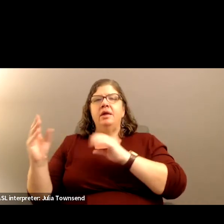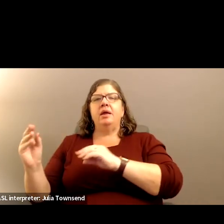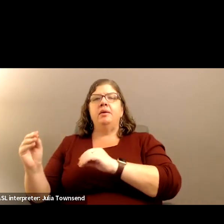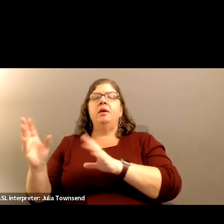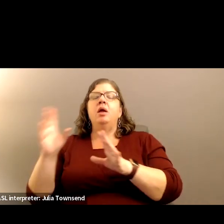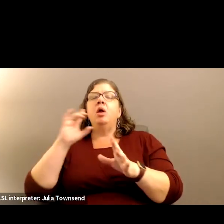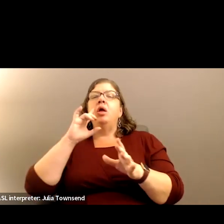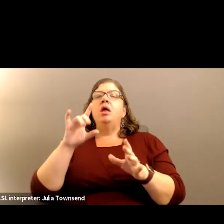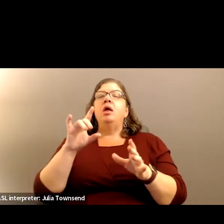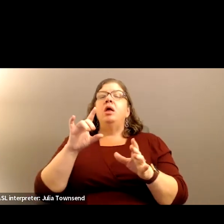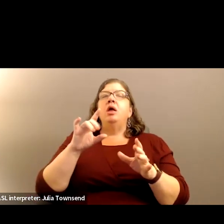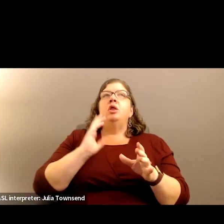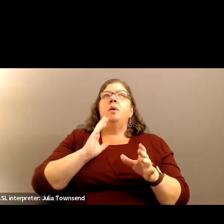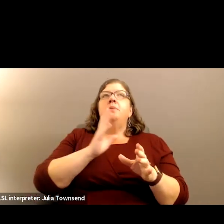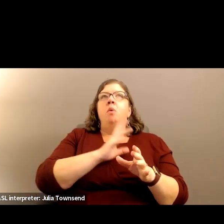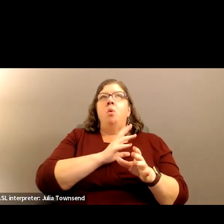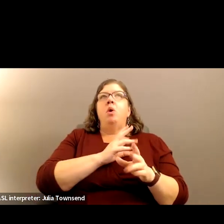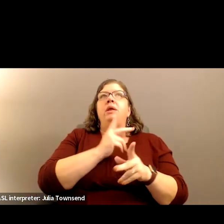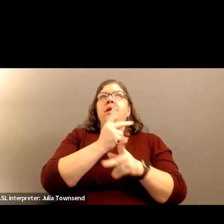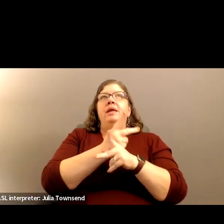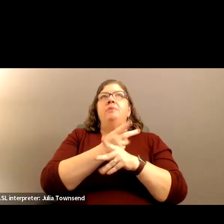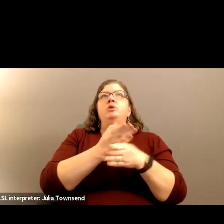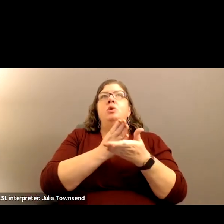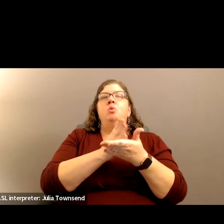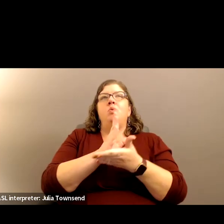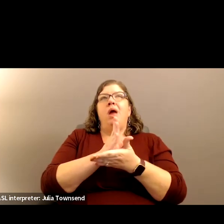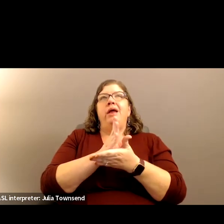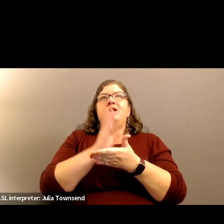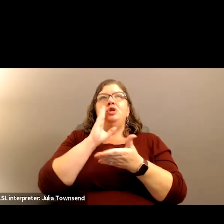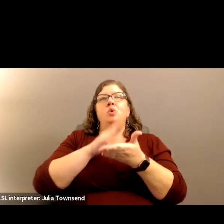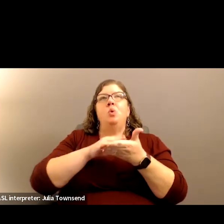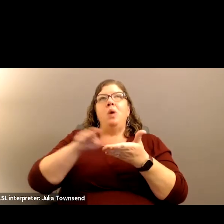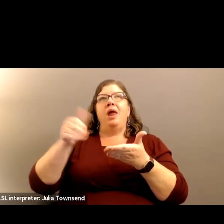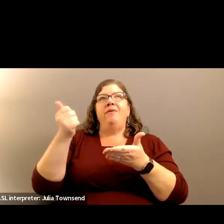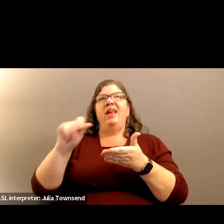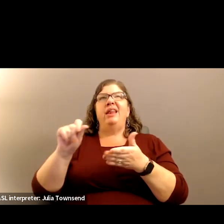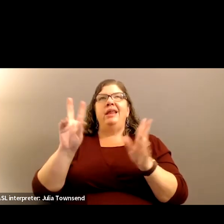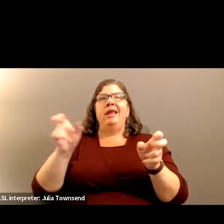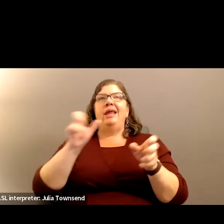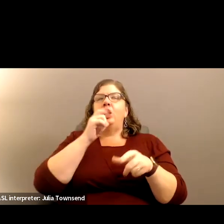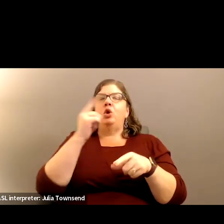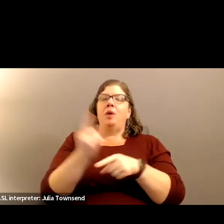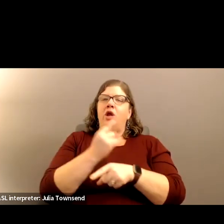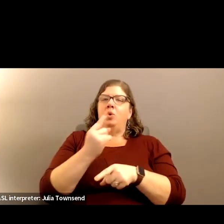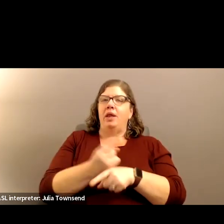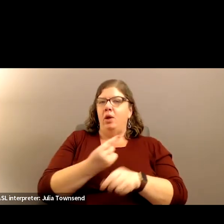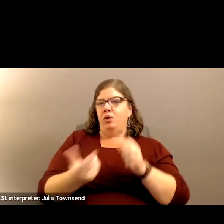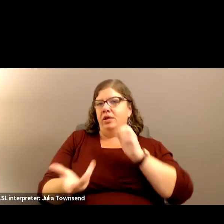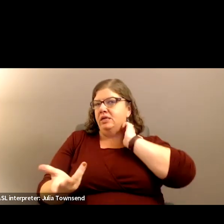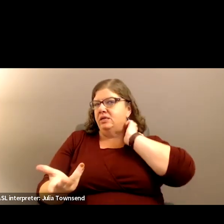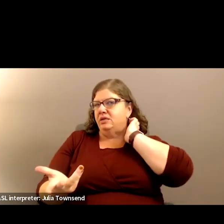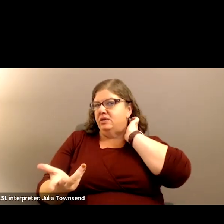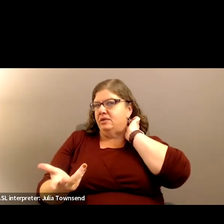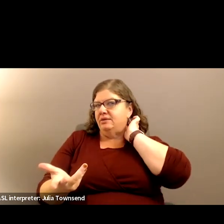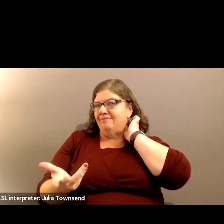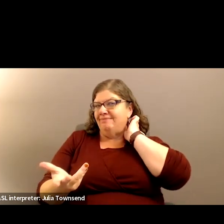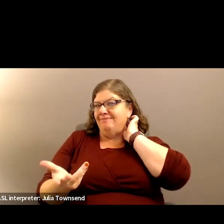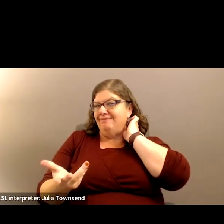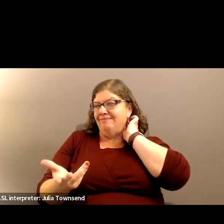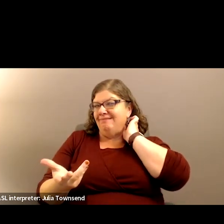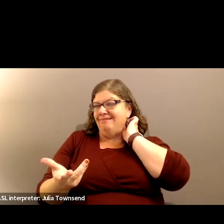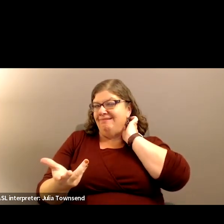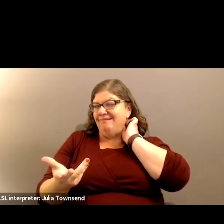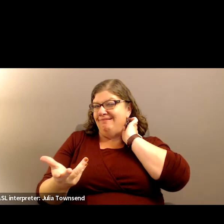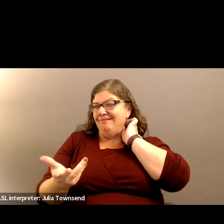The board reserves the right to waive any irregularities? Yes, something like that. So. On the directions to candidates?